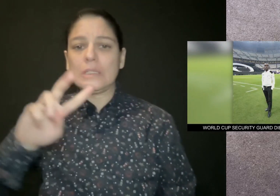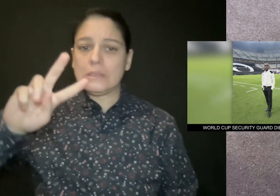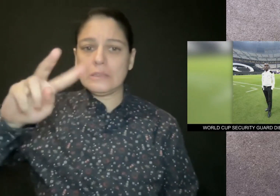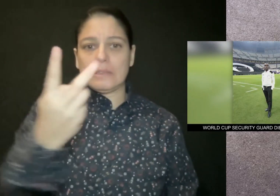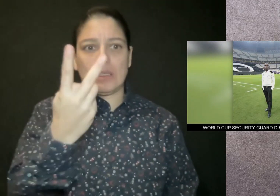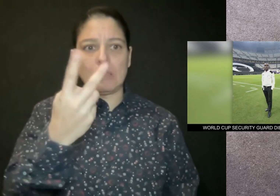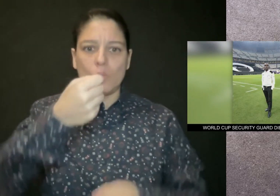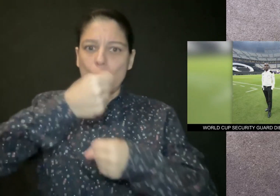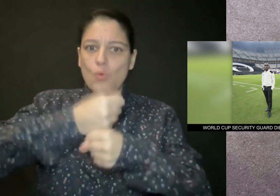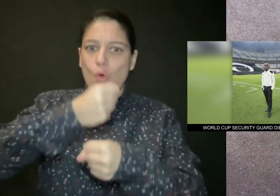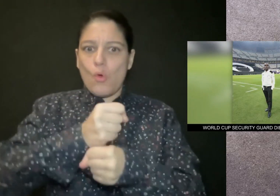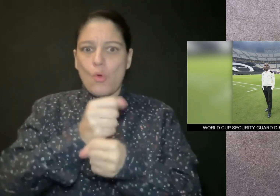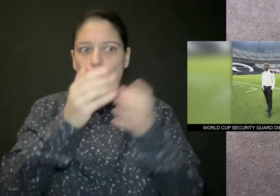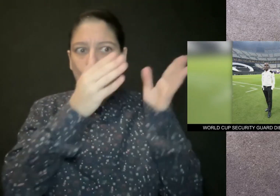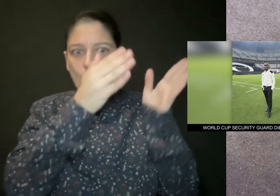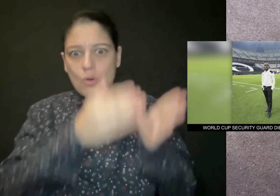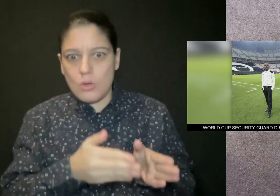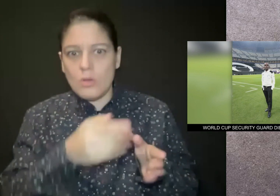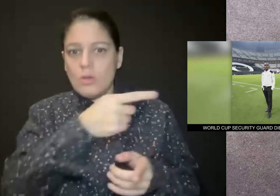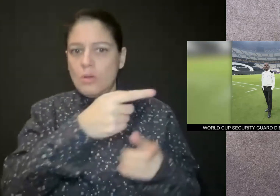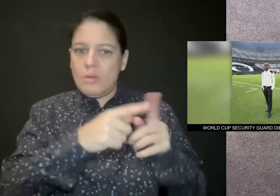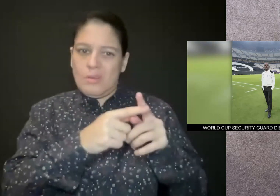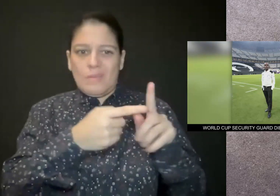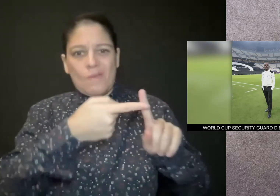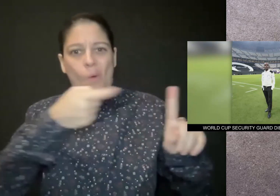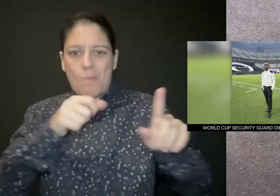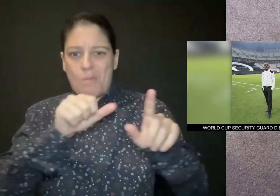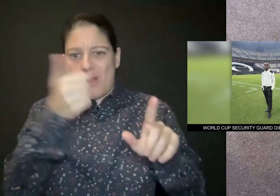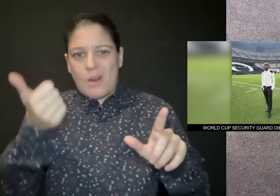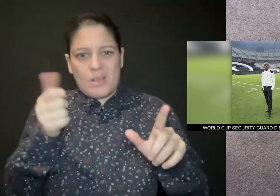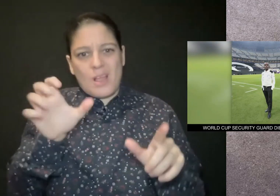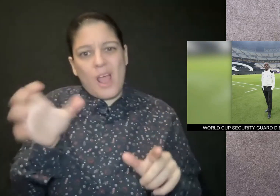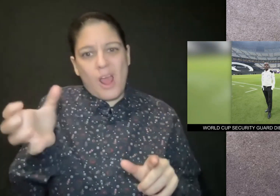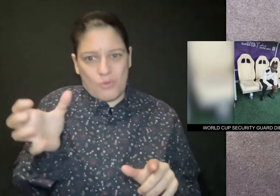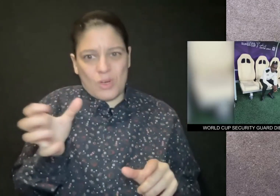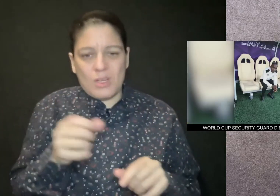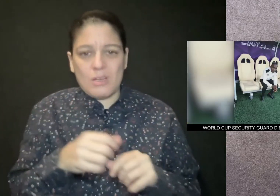He's the second migrant worker reported dead since the World Cup began.